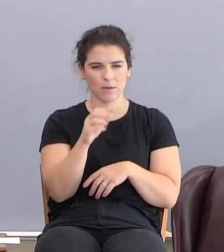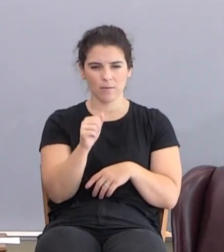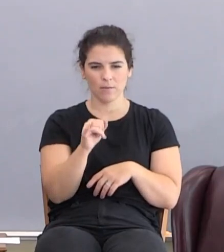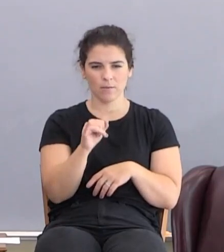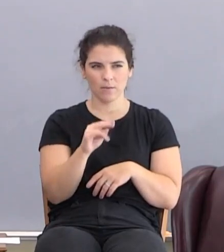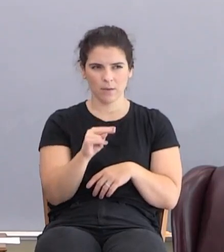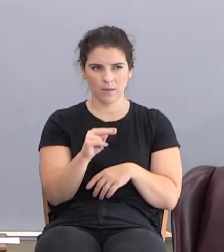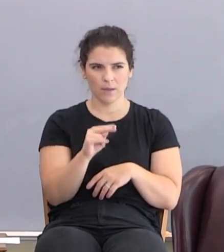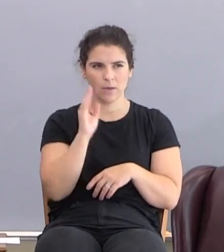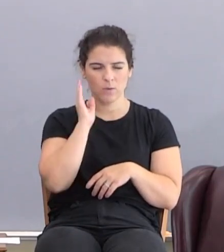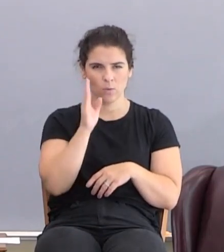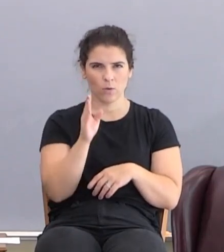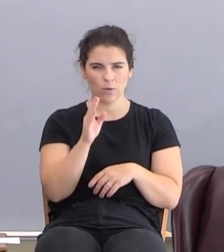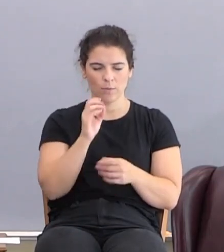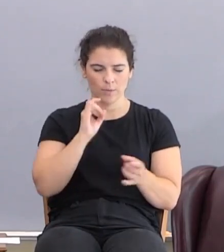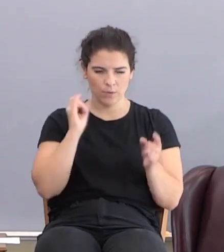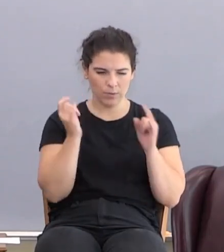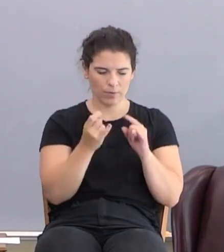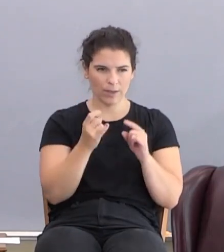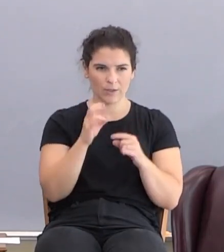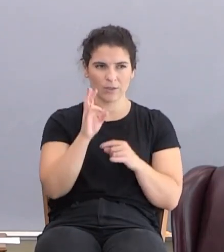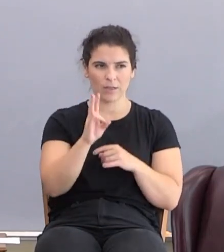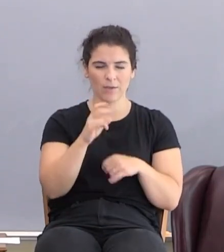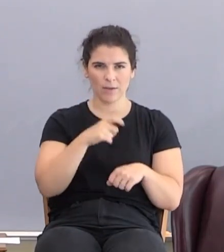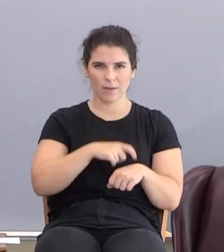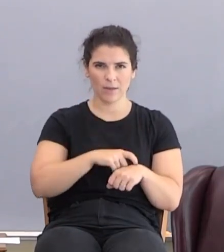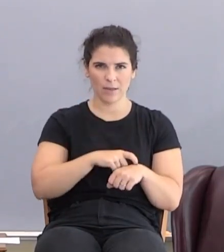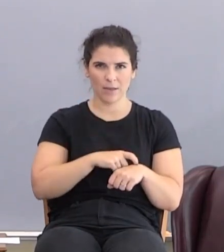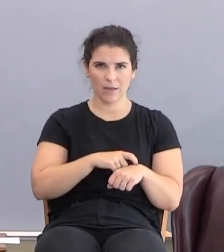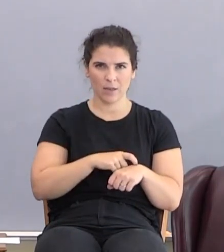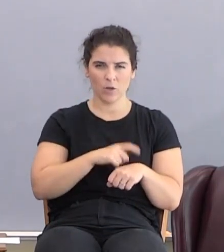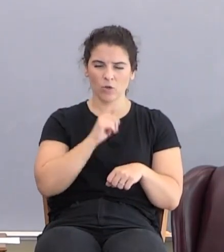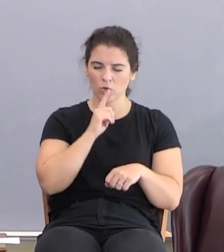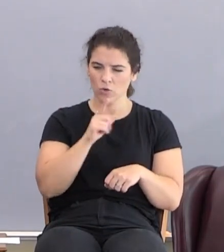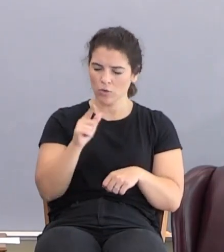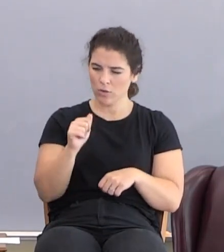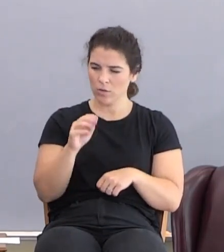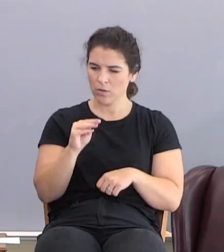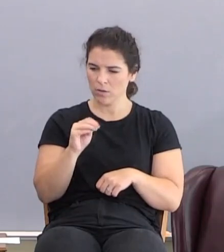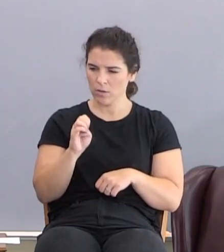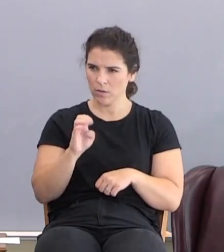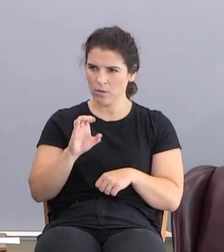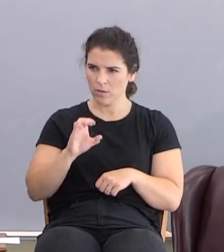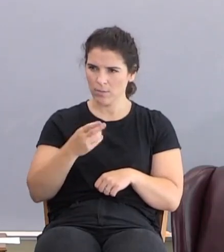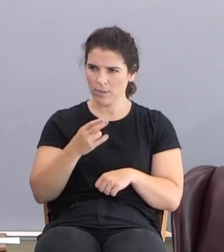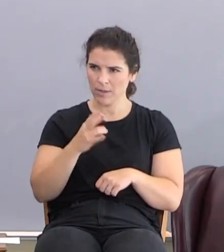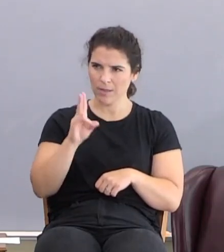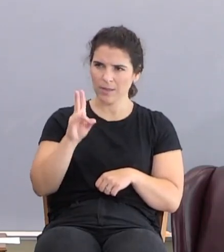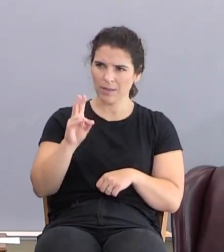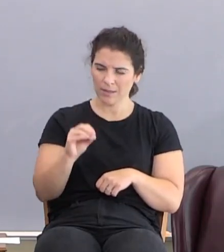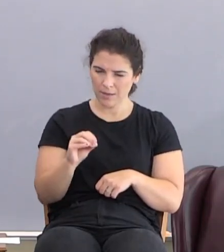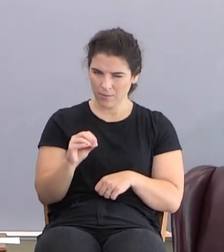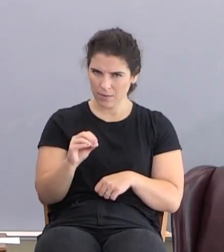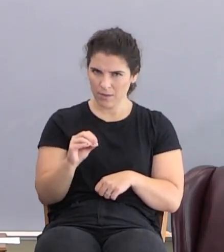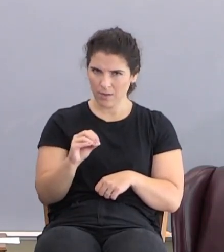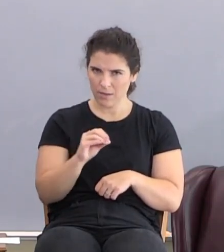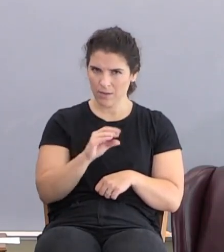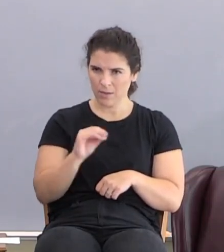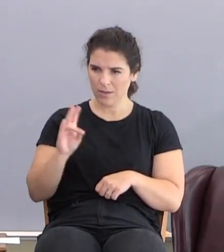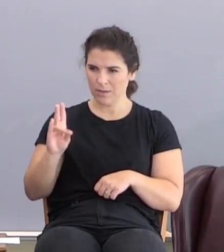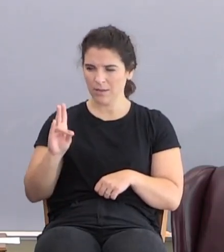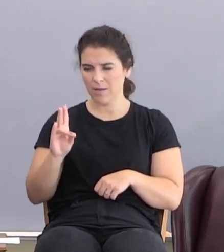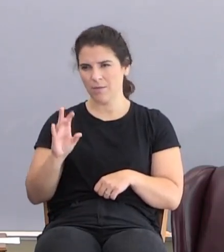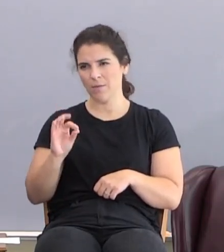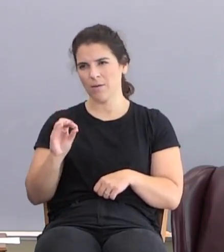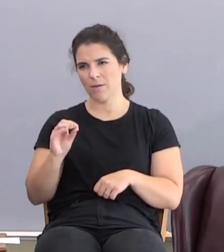Cain shall be revenged sevenfold, surely Lamech, seventy and sevenfold.